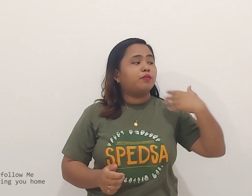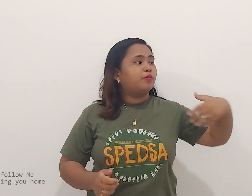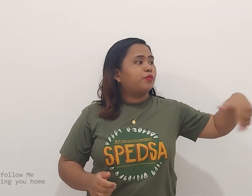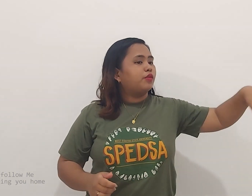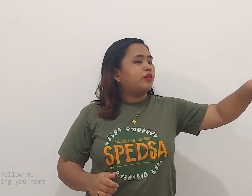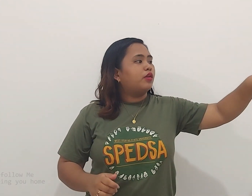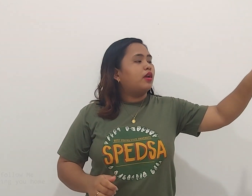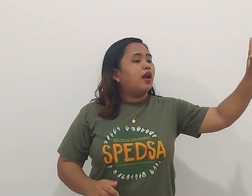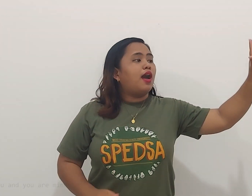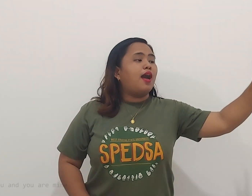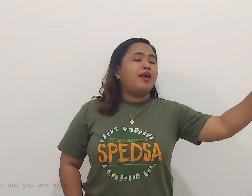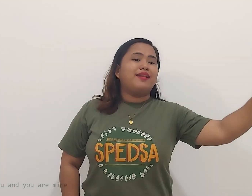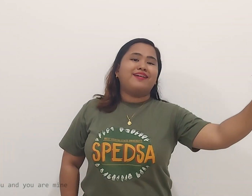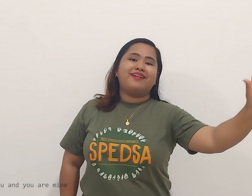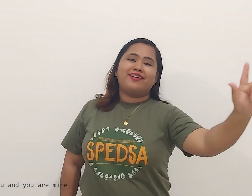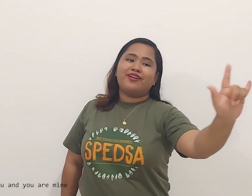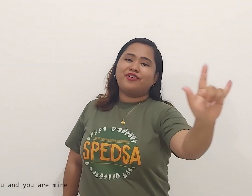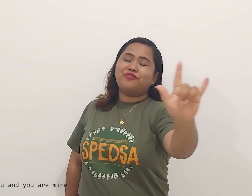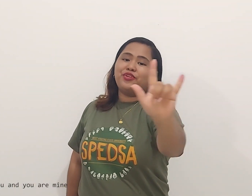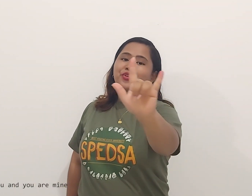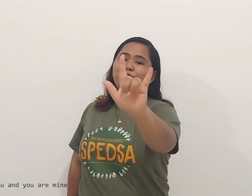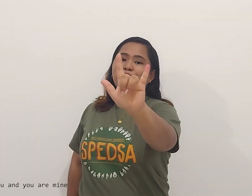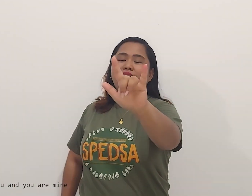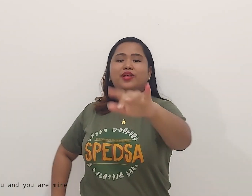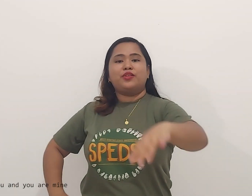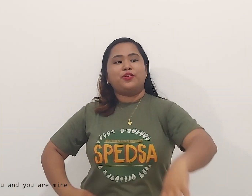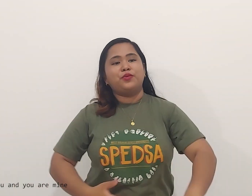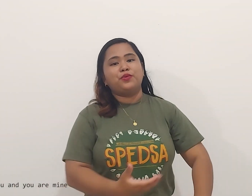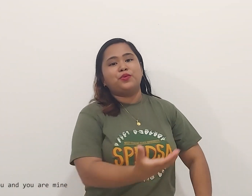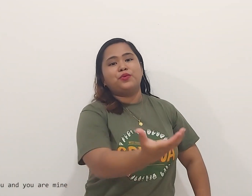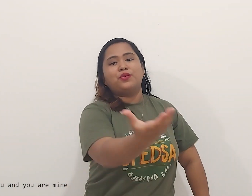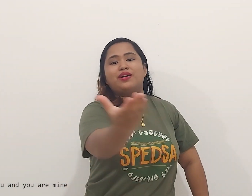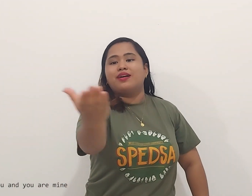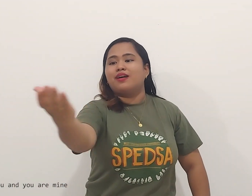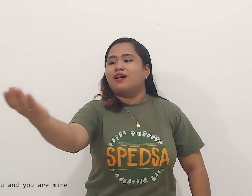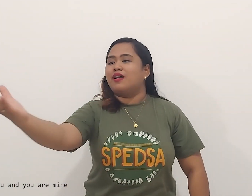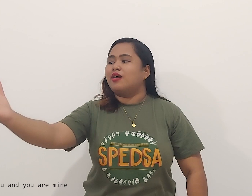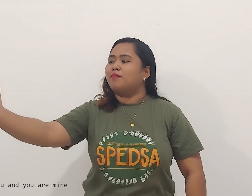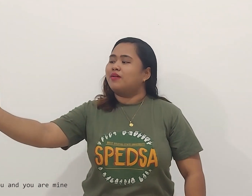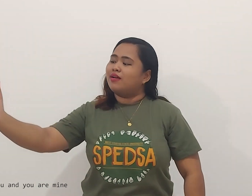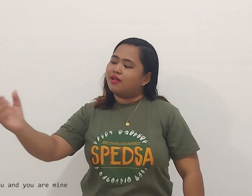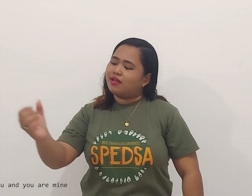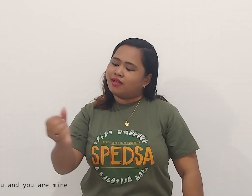I love you when you are mine.